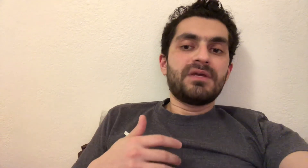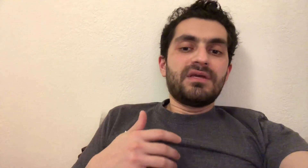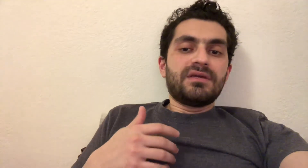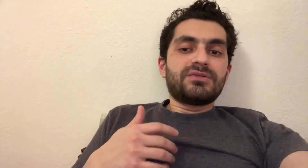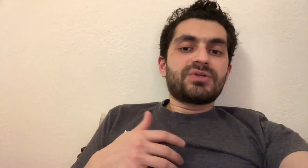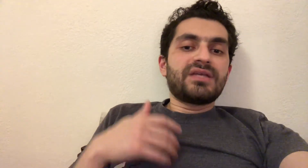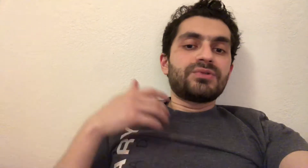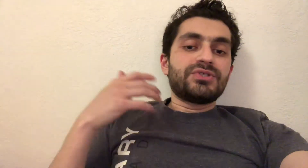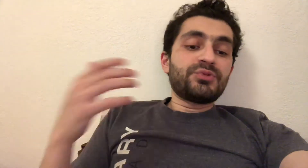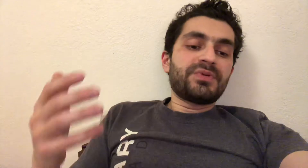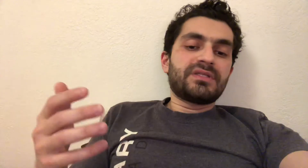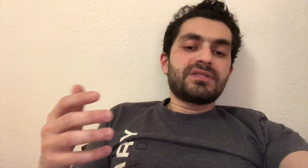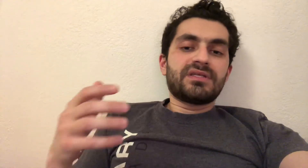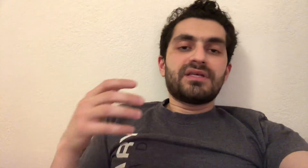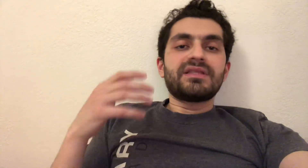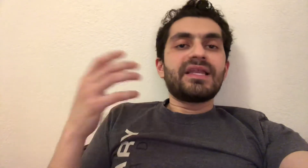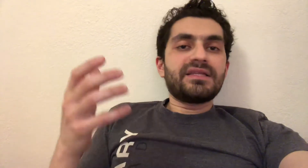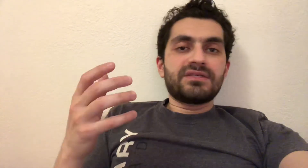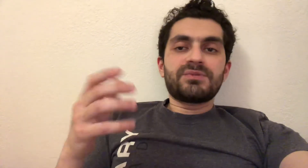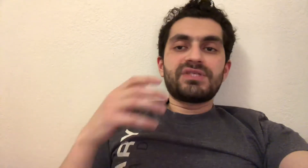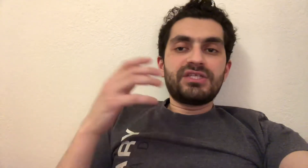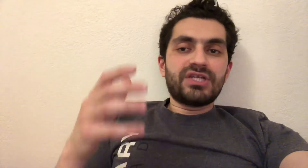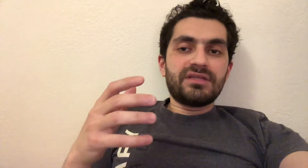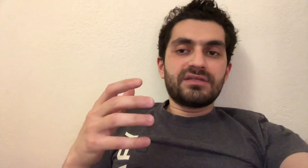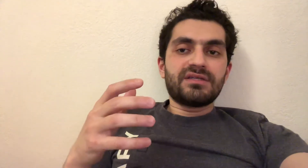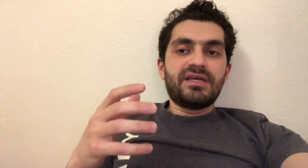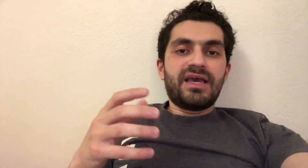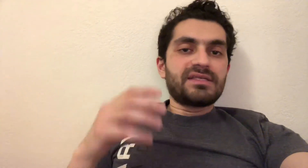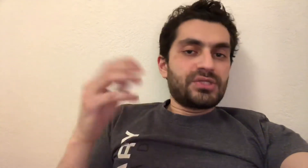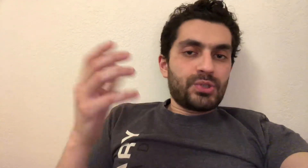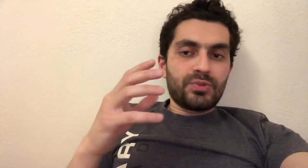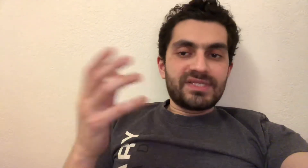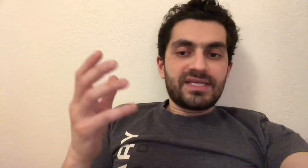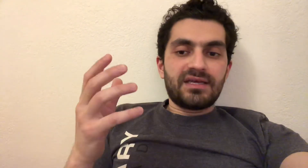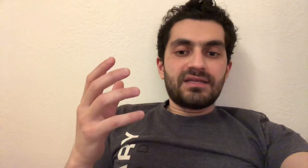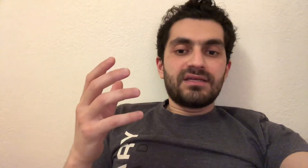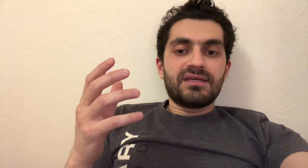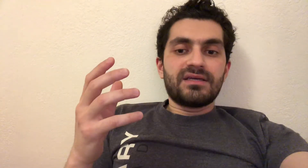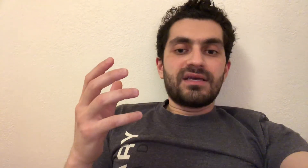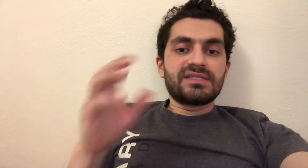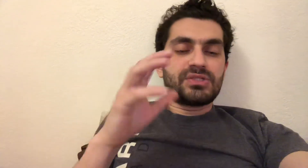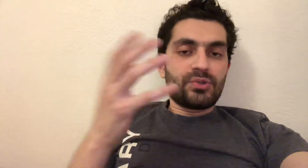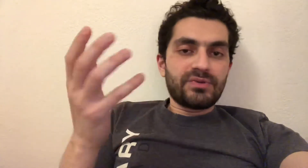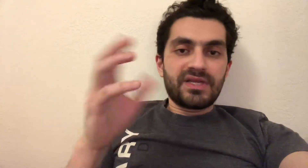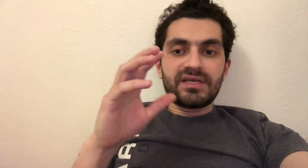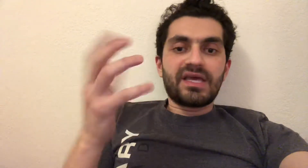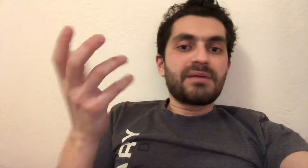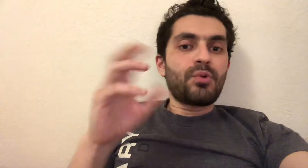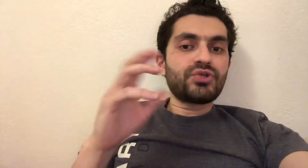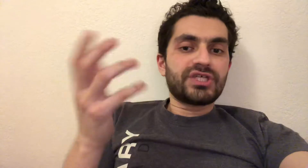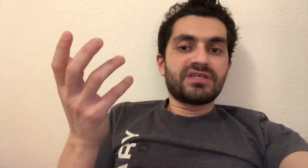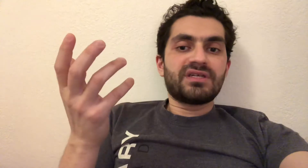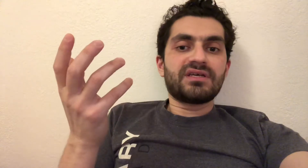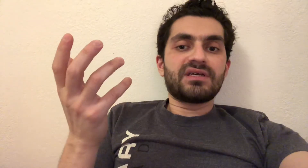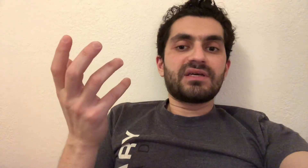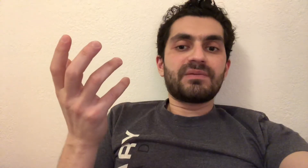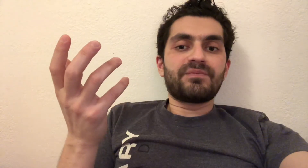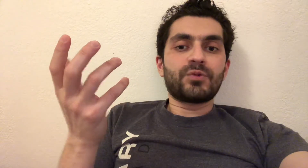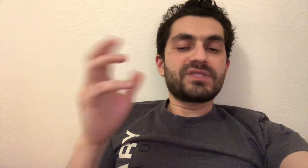trying to interpret the letters, because each letter has its own sign, has its own kind of motion or